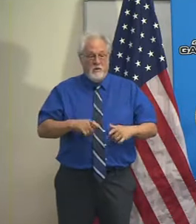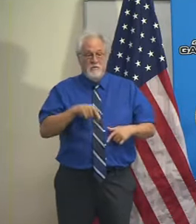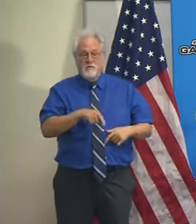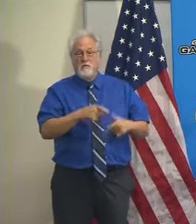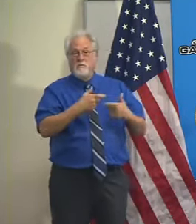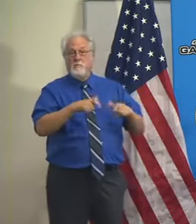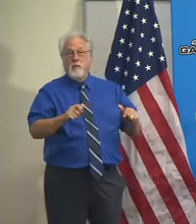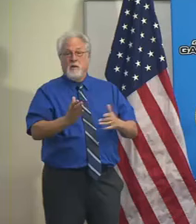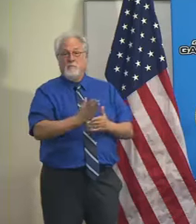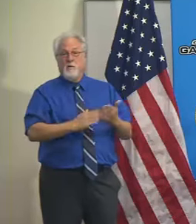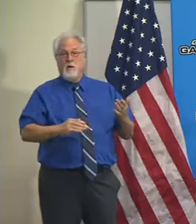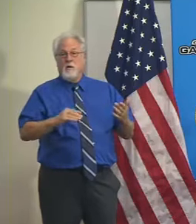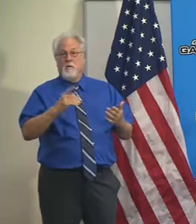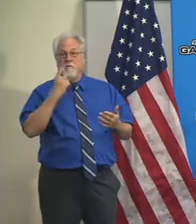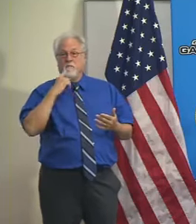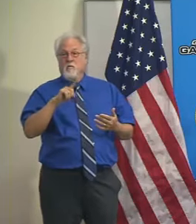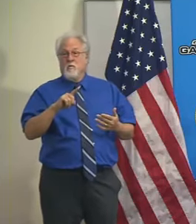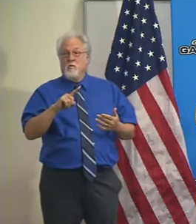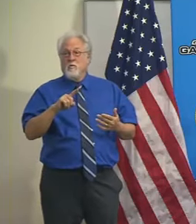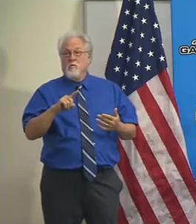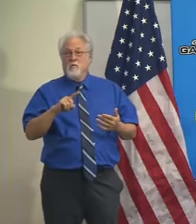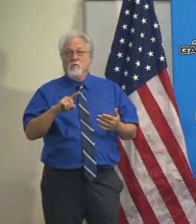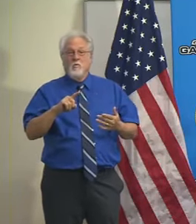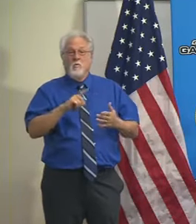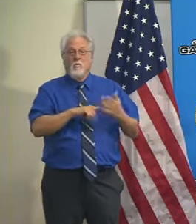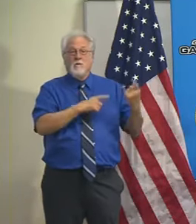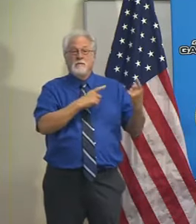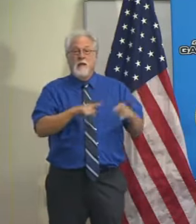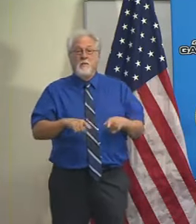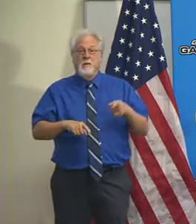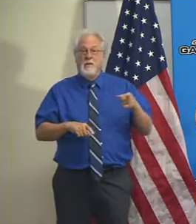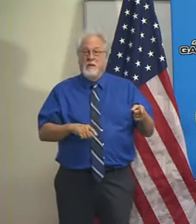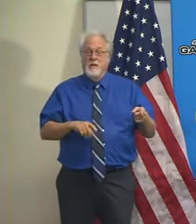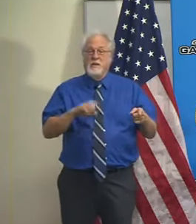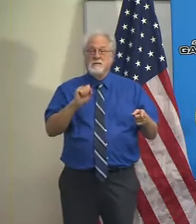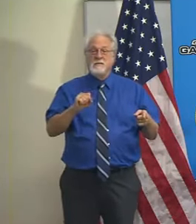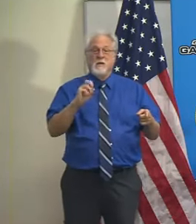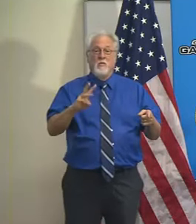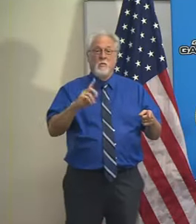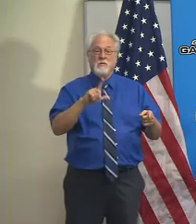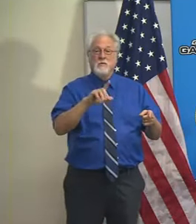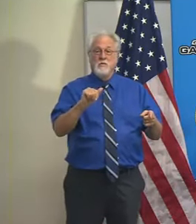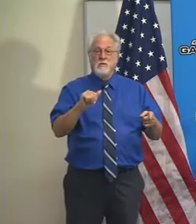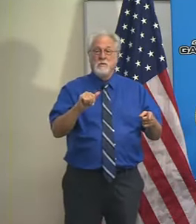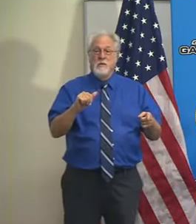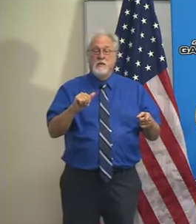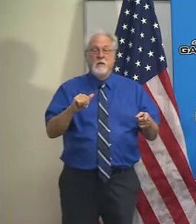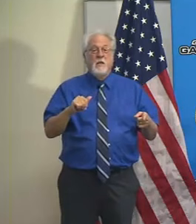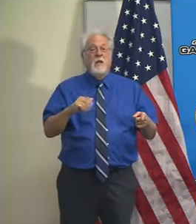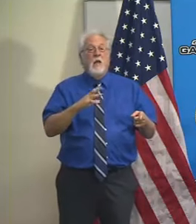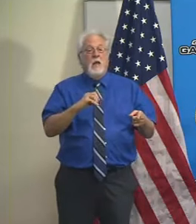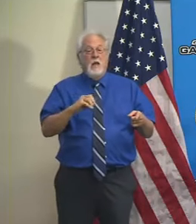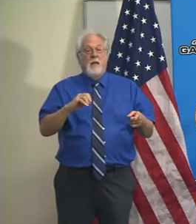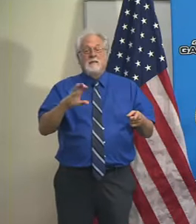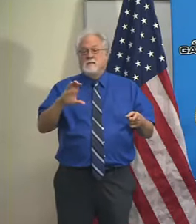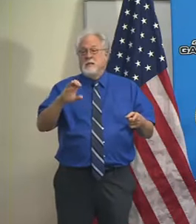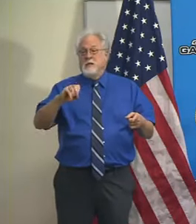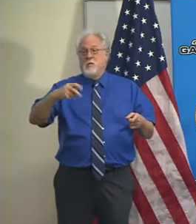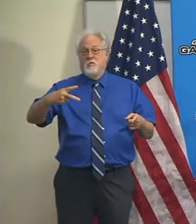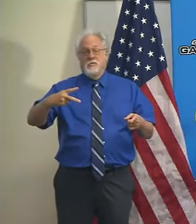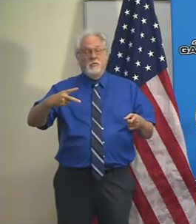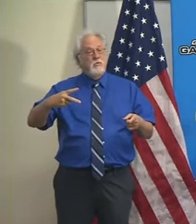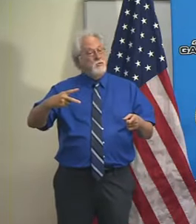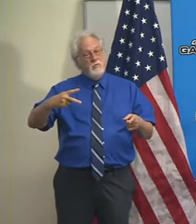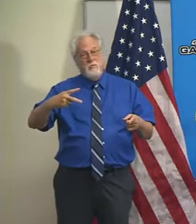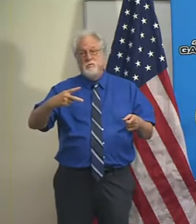part of what's happening in southwest Louisiana. And that carbon monoxide poisoning